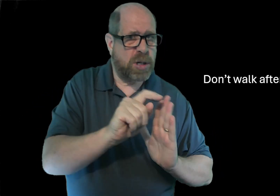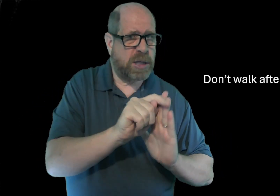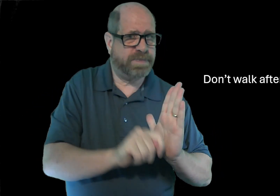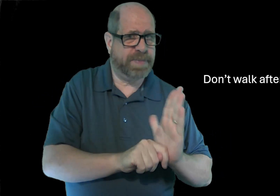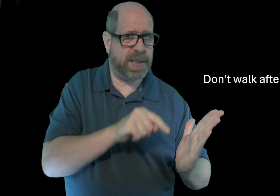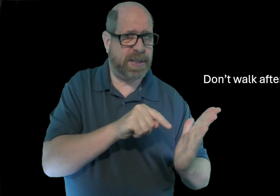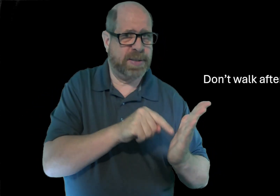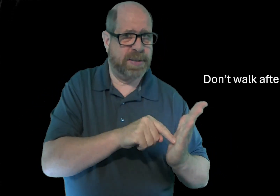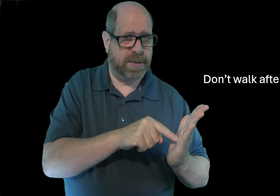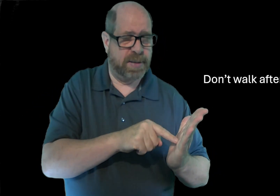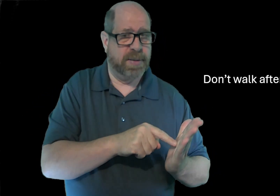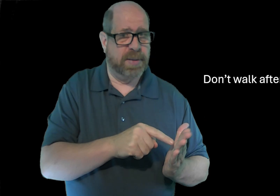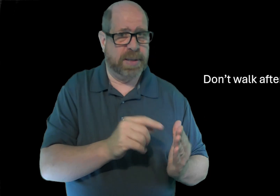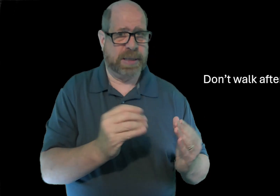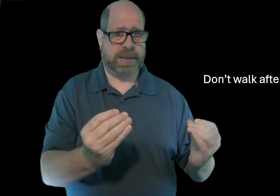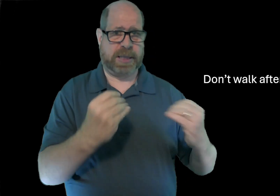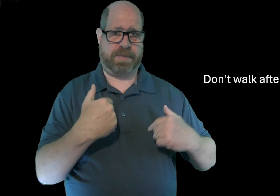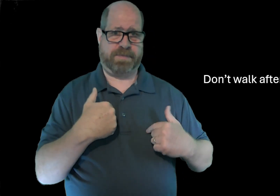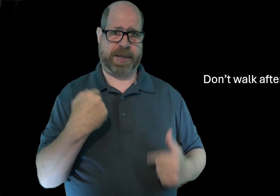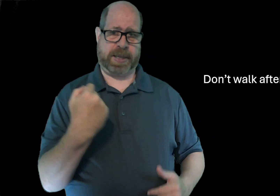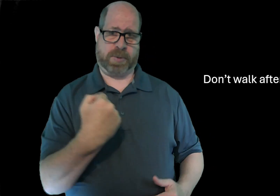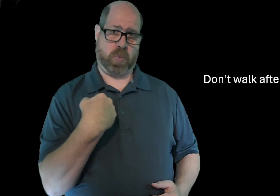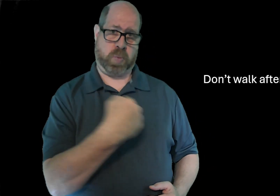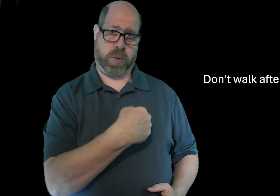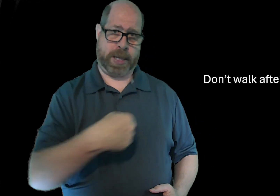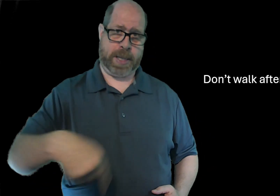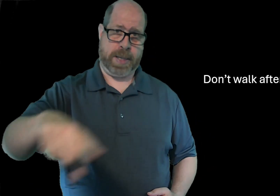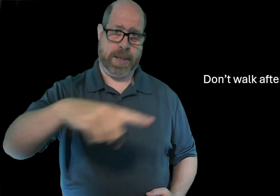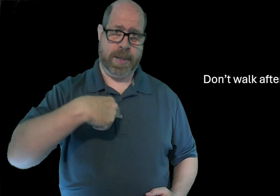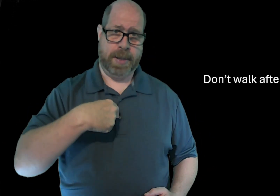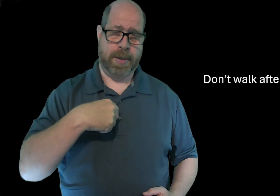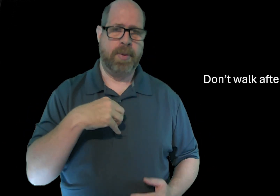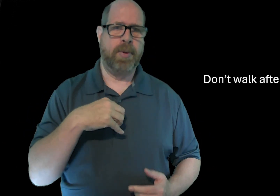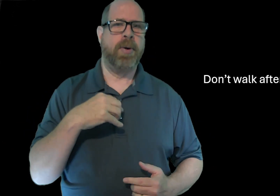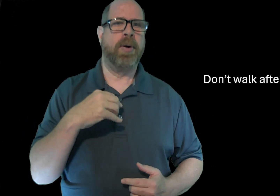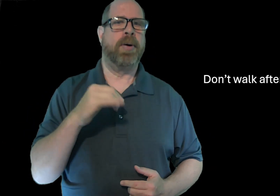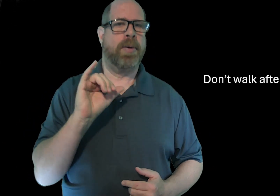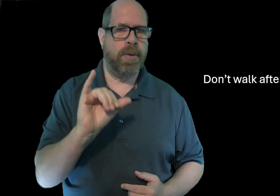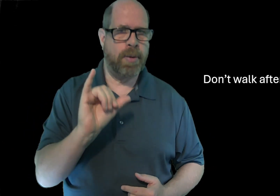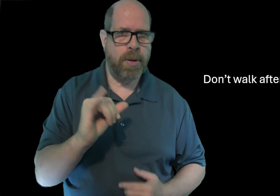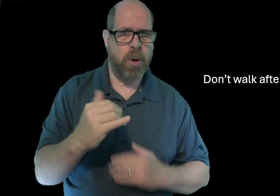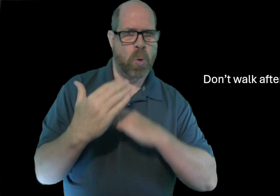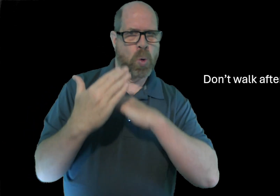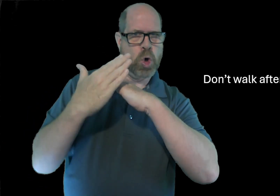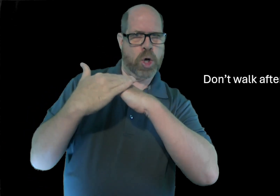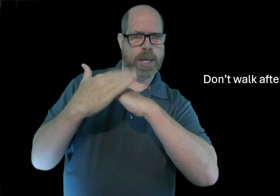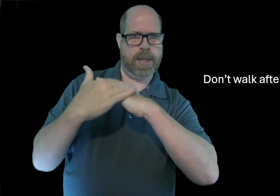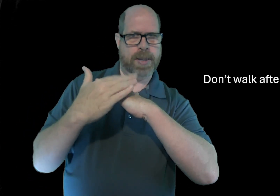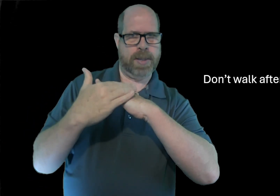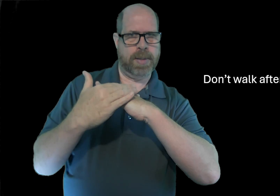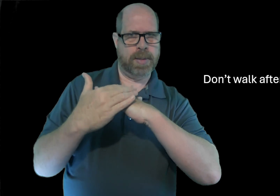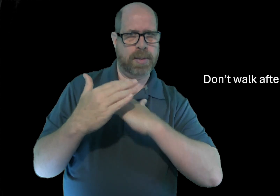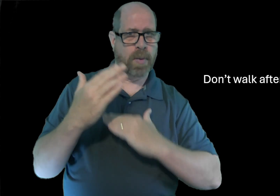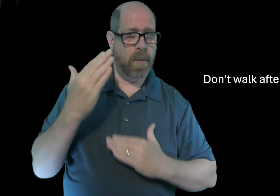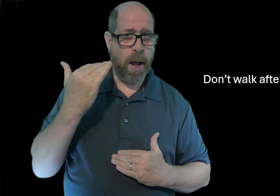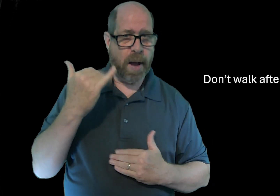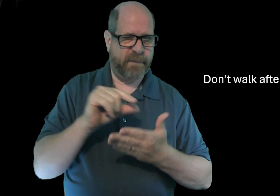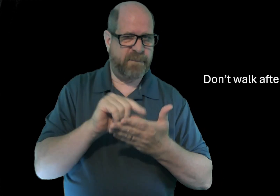The scripture's from the Old Testament, and it teaches us and gives us a warning.